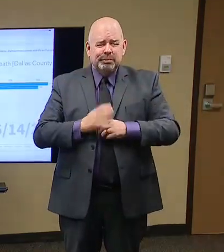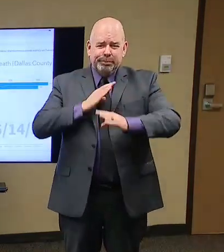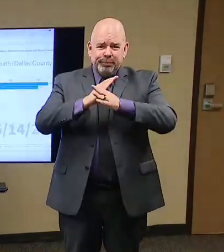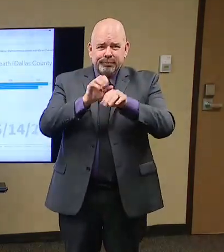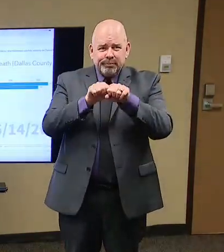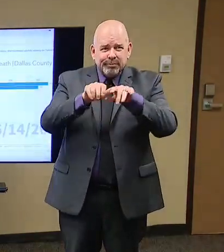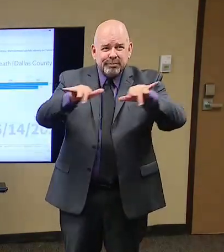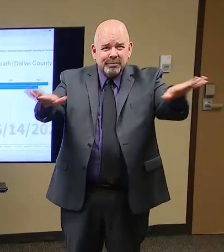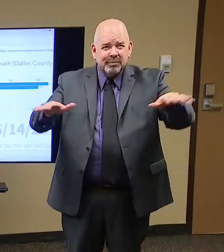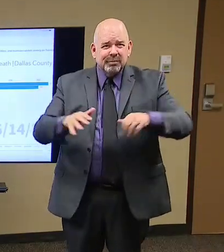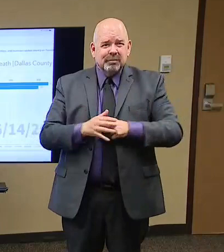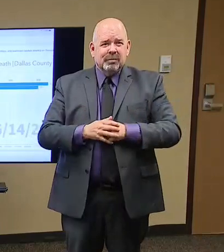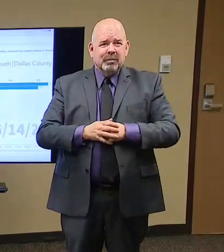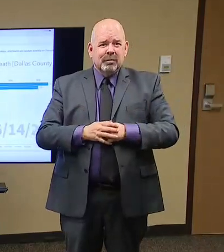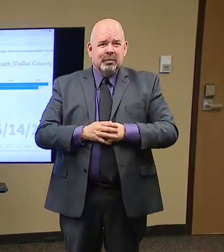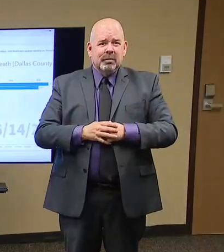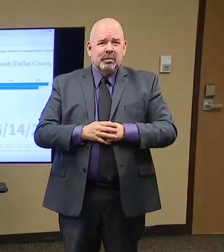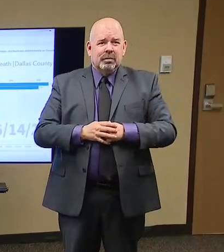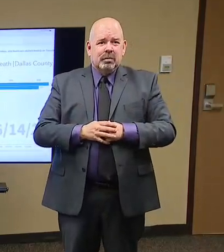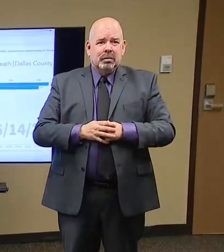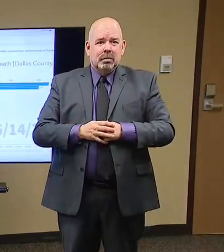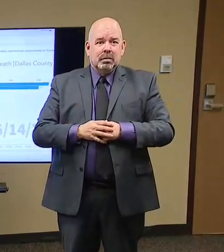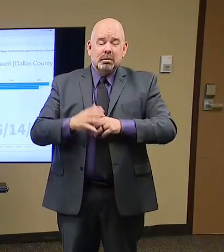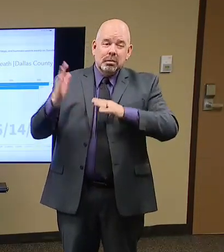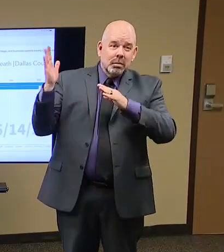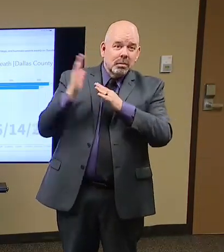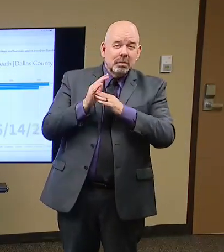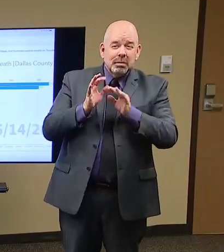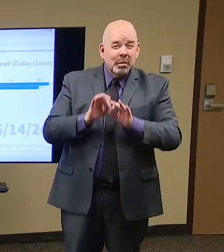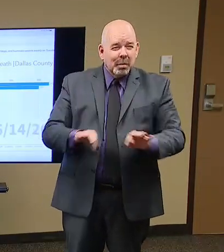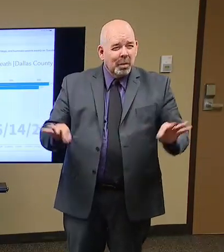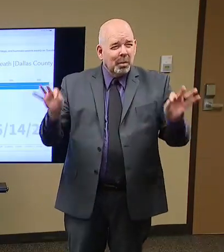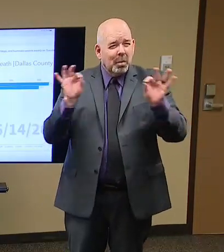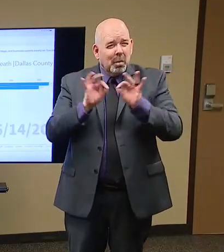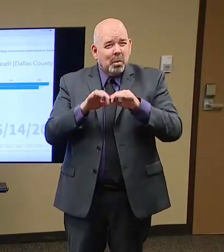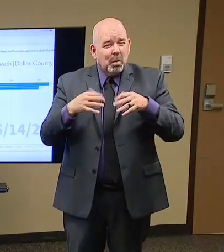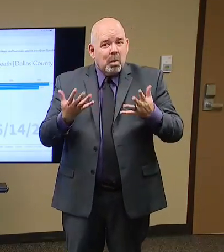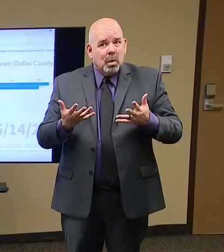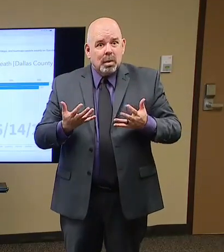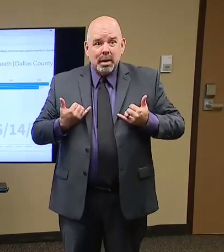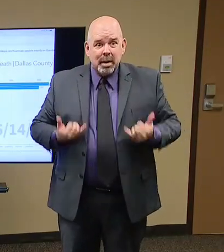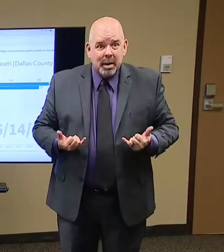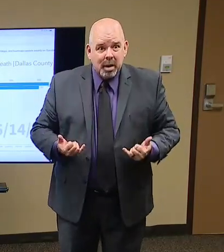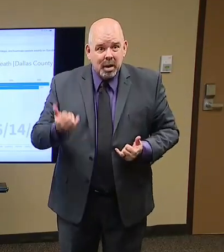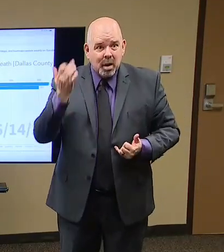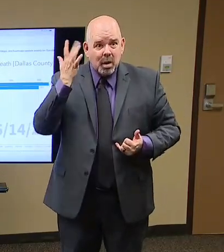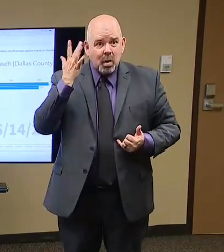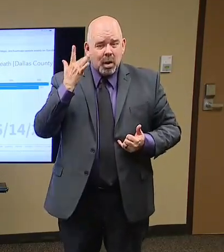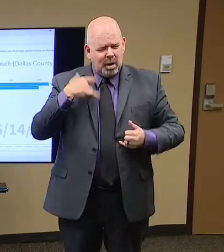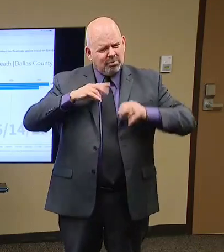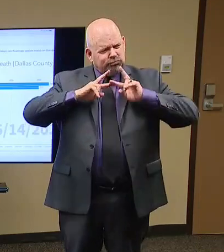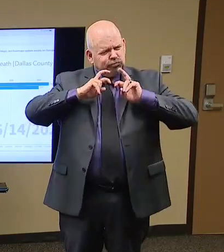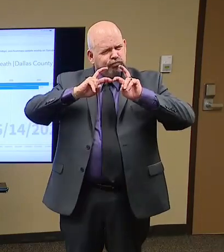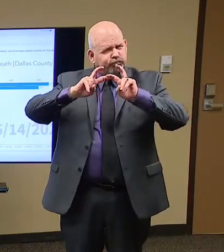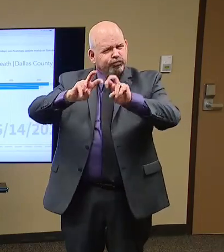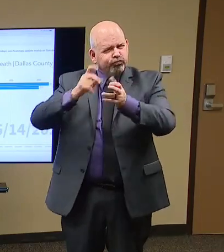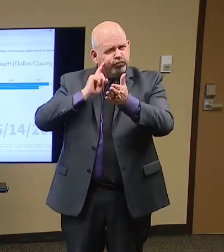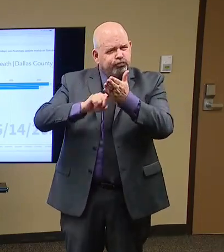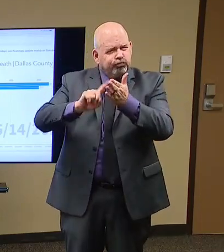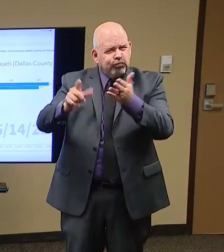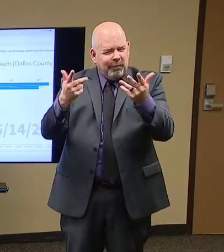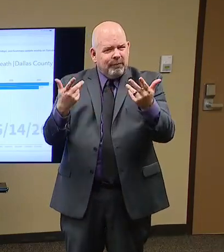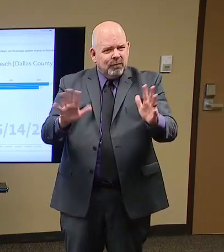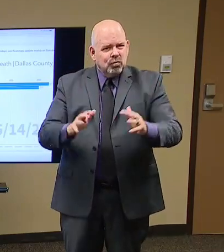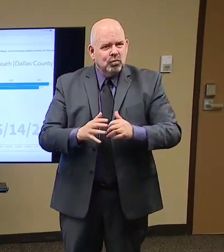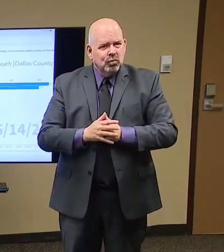important things that has come out because of that now recognition of how asymptomatic, pre-symptomatic spread before people even know